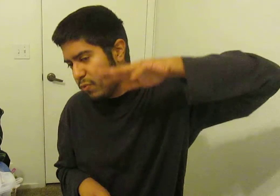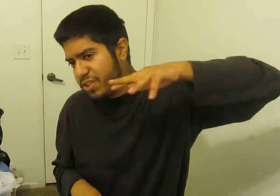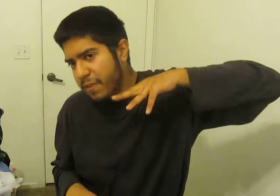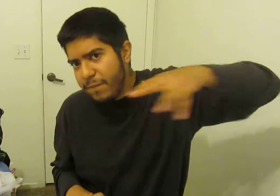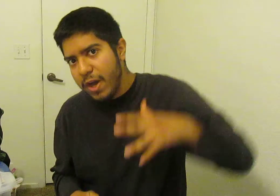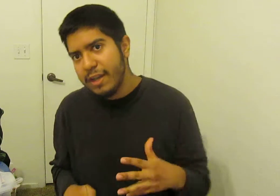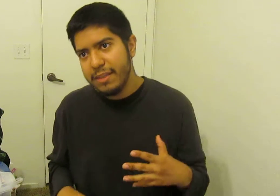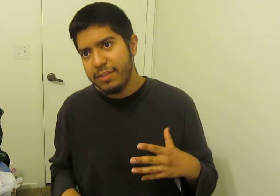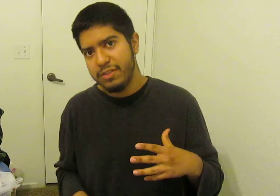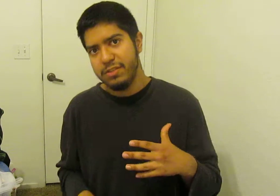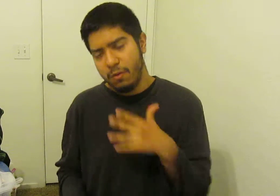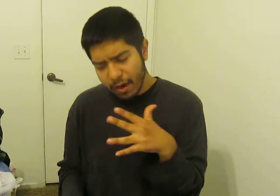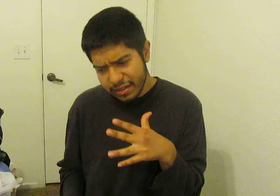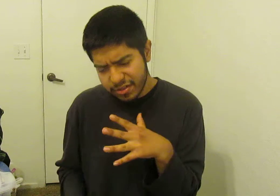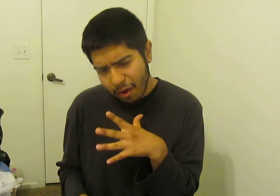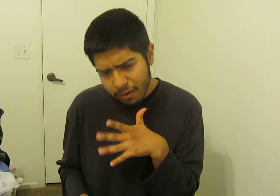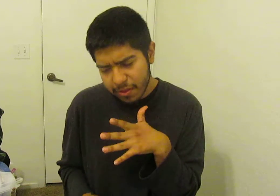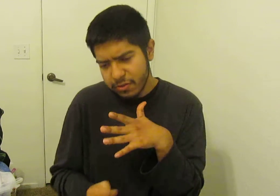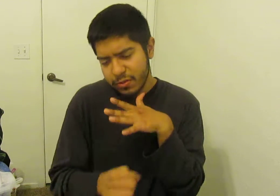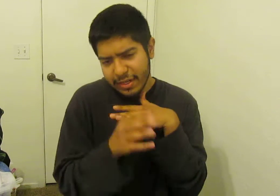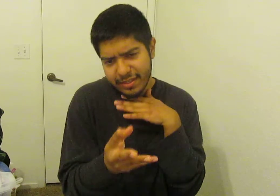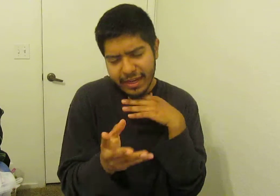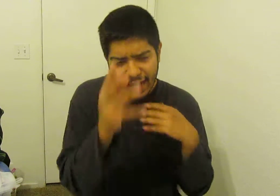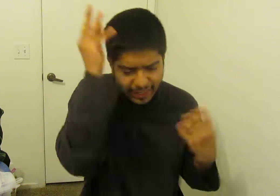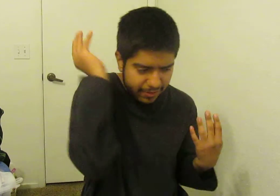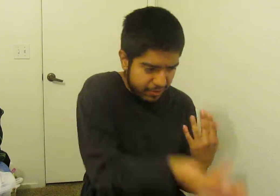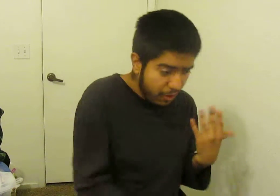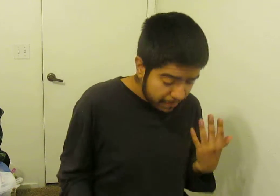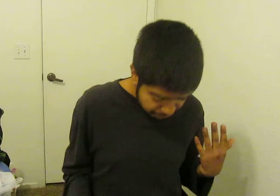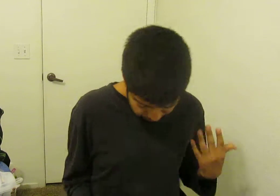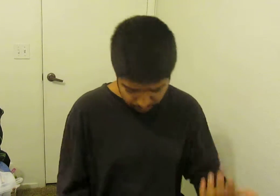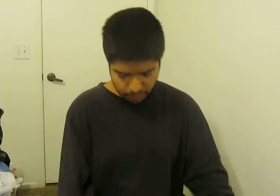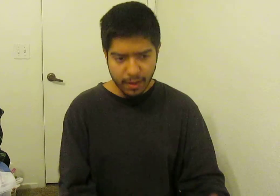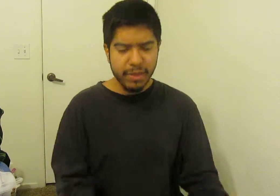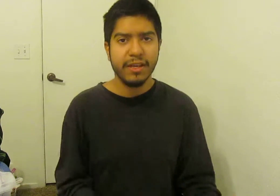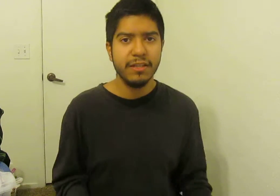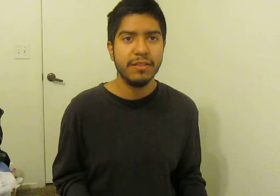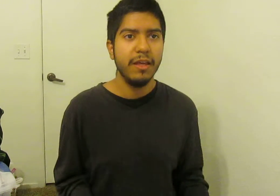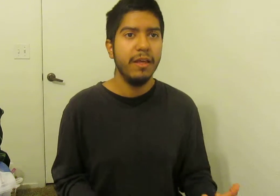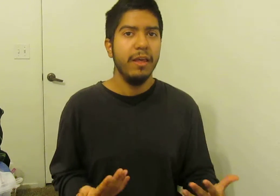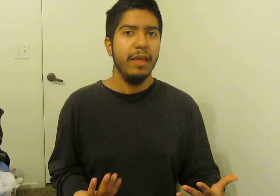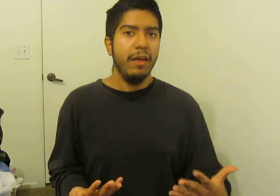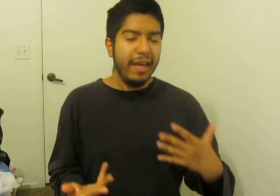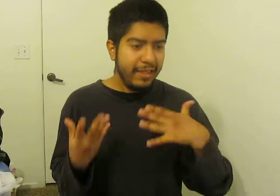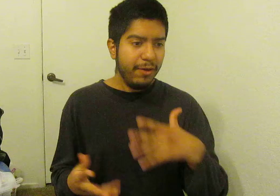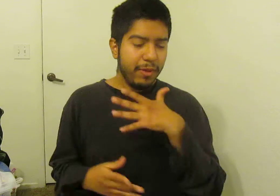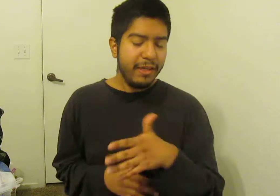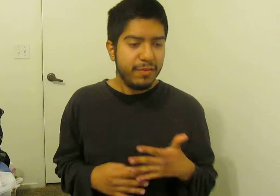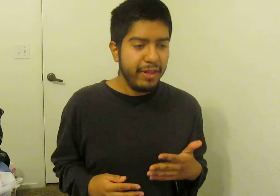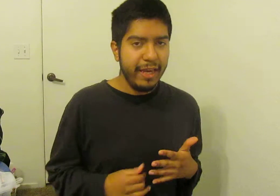rushing the fuck out of things just to rush, although to an extent it kind of did at the start because it didn't really explain